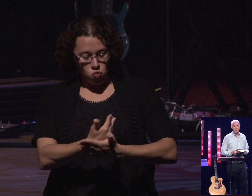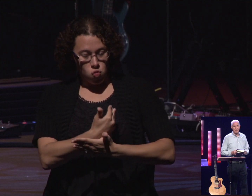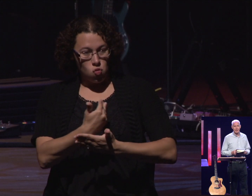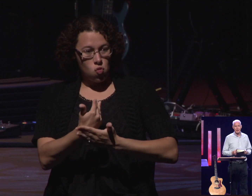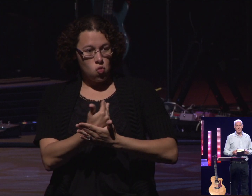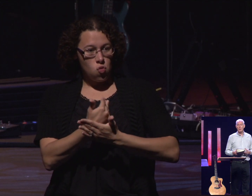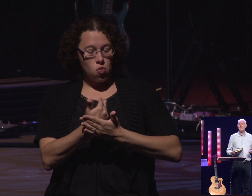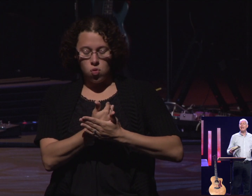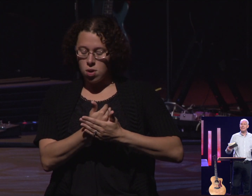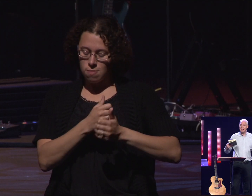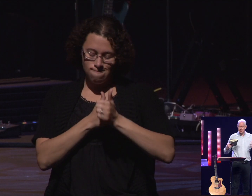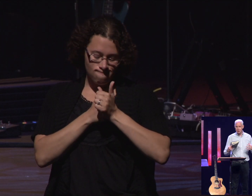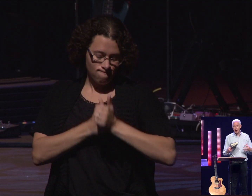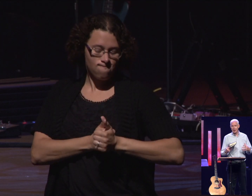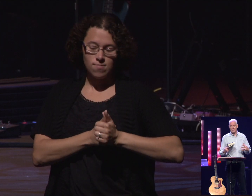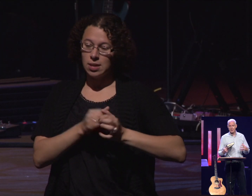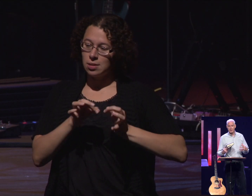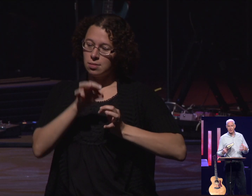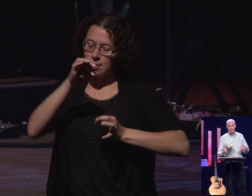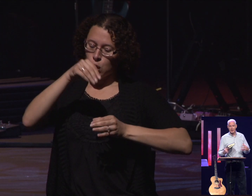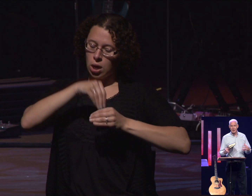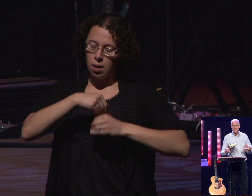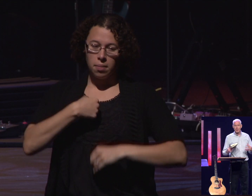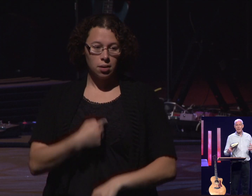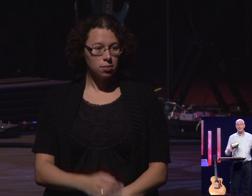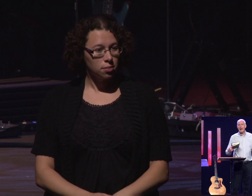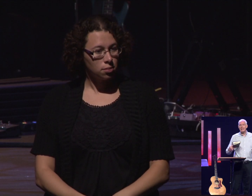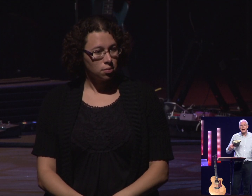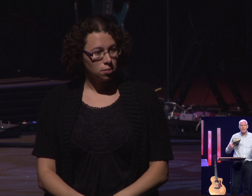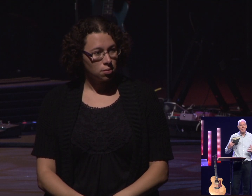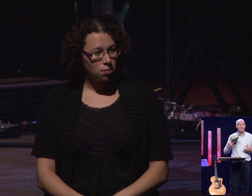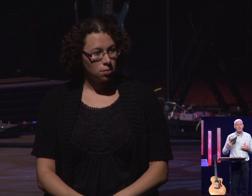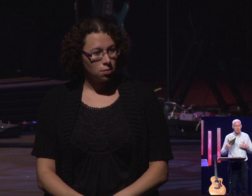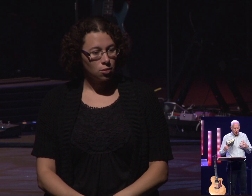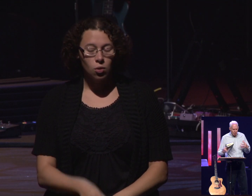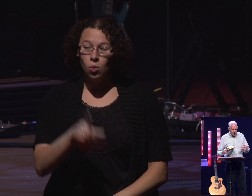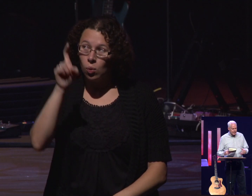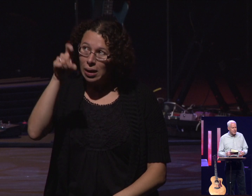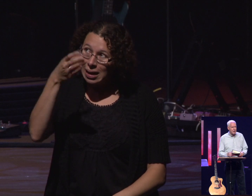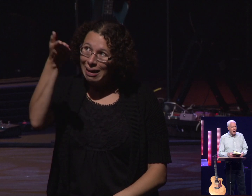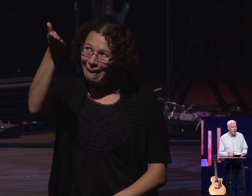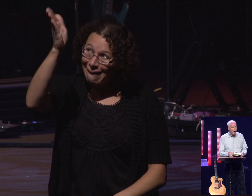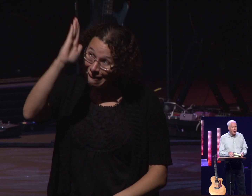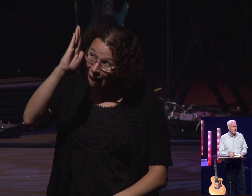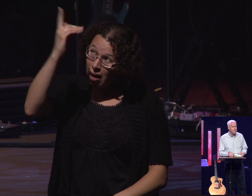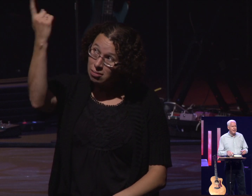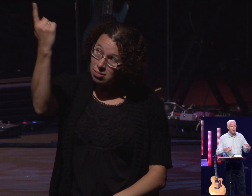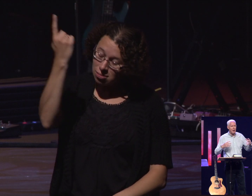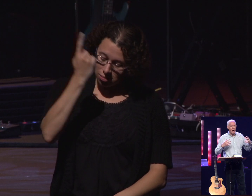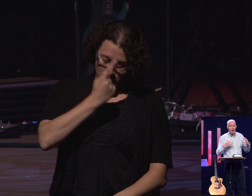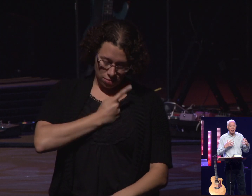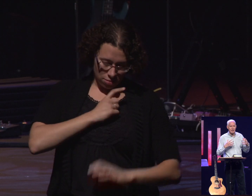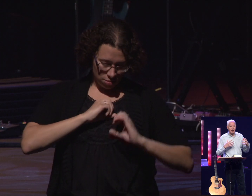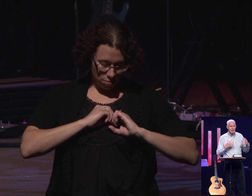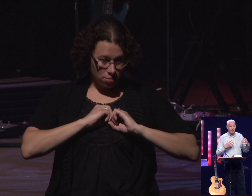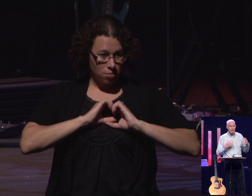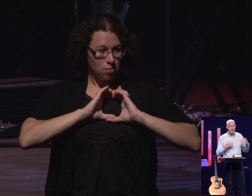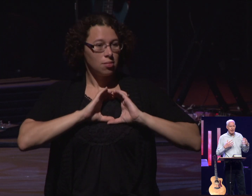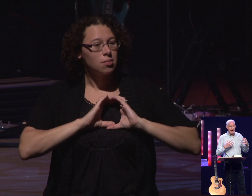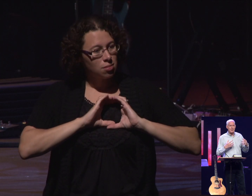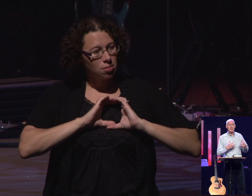me. We need this new heart. We need God to come in and restore in this hard, bitter heart.